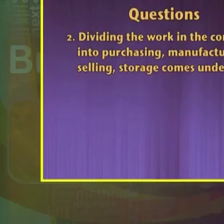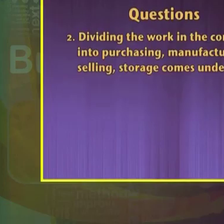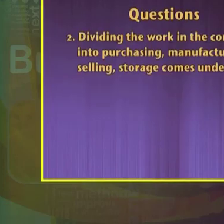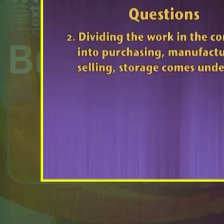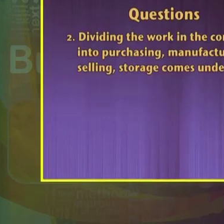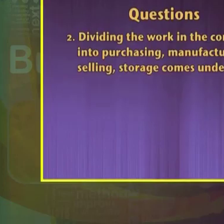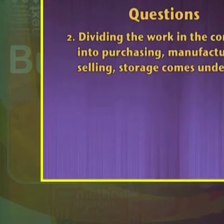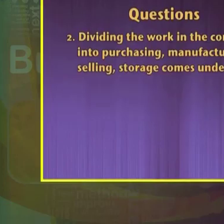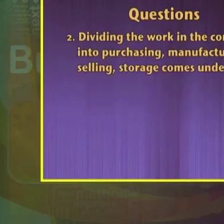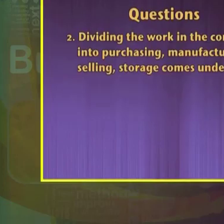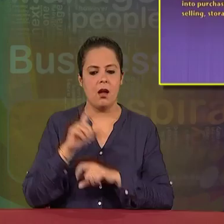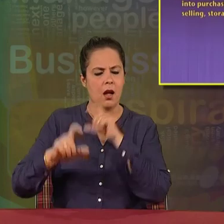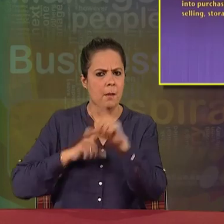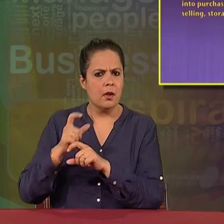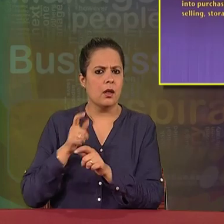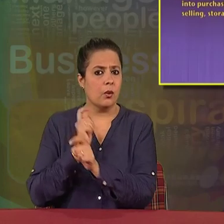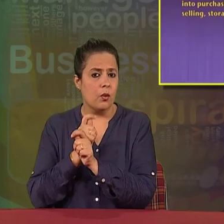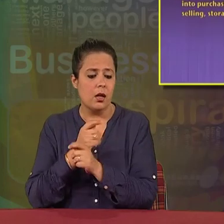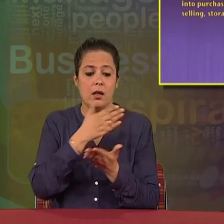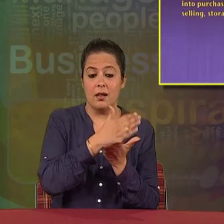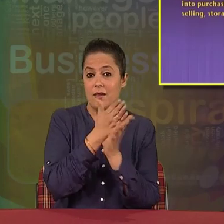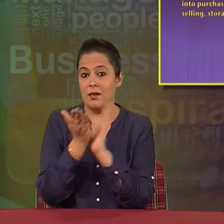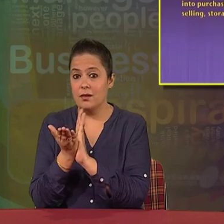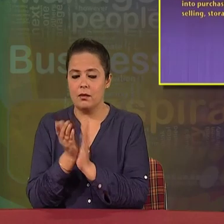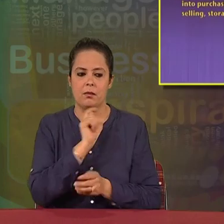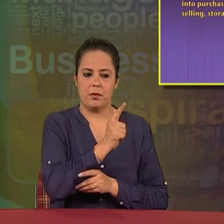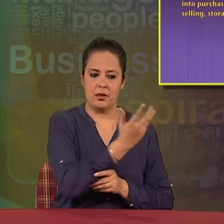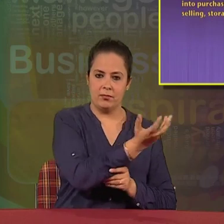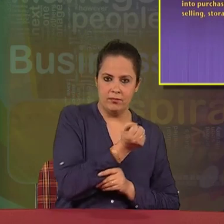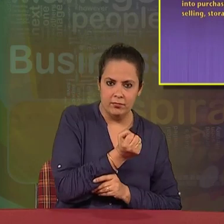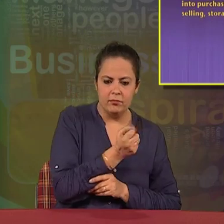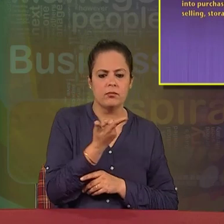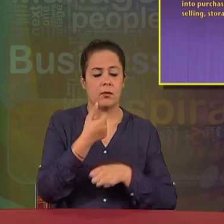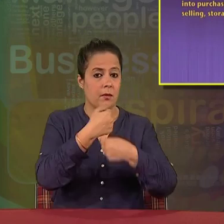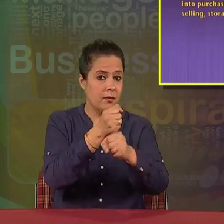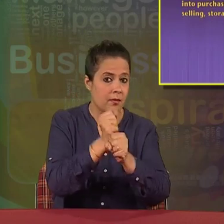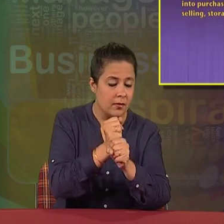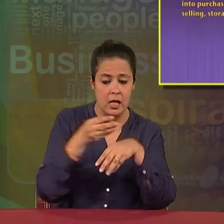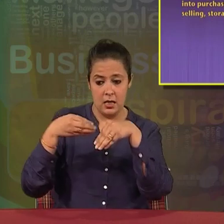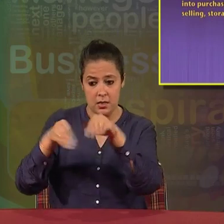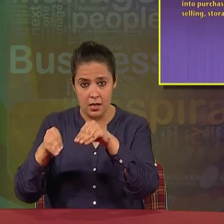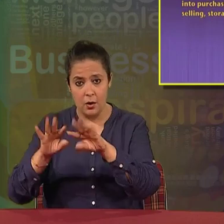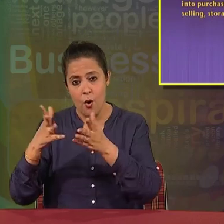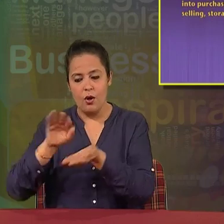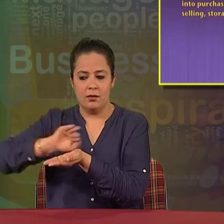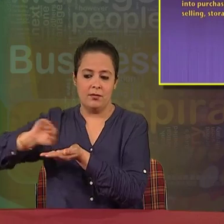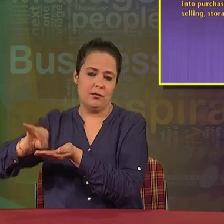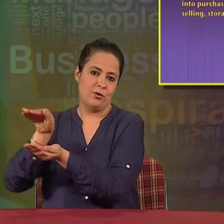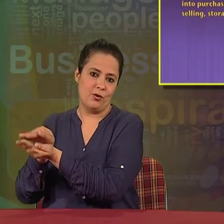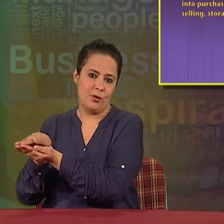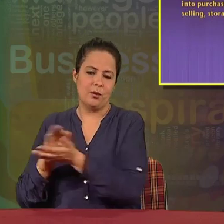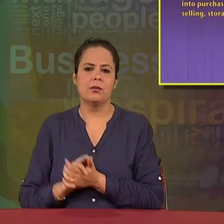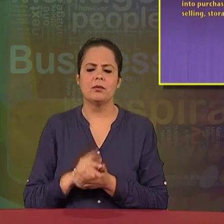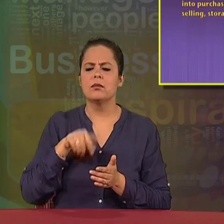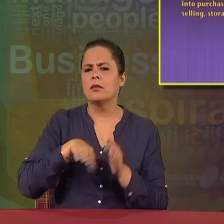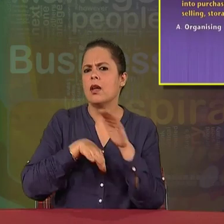Question number two, dividing the work in the company into purchasing, manufacturing, selling, storage comes